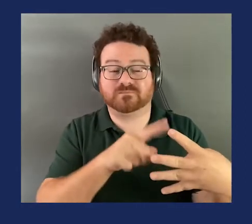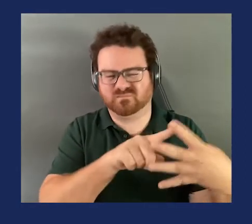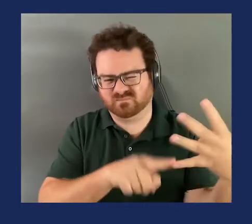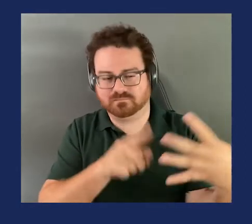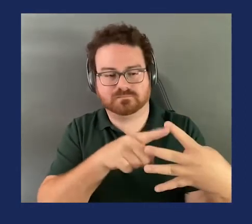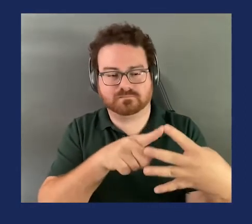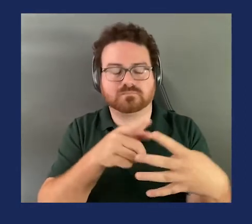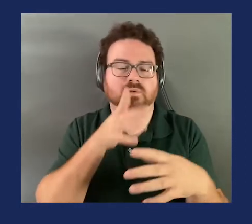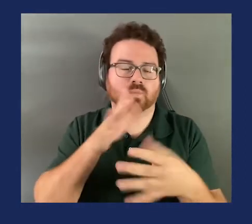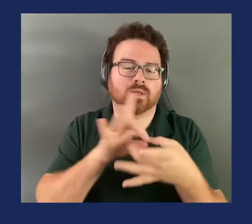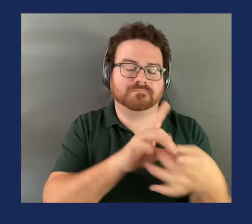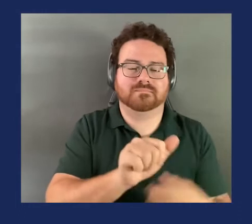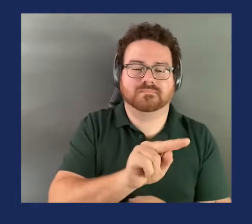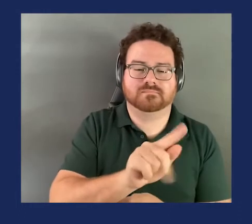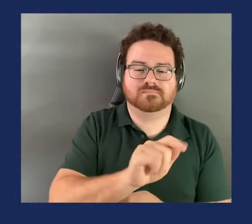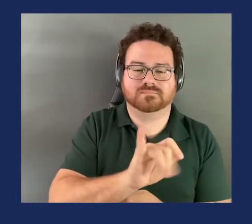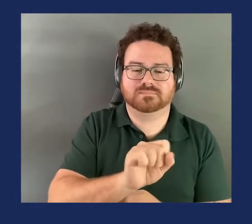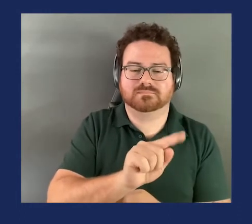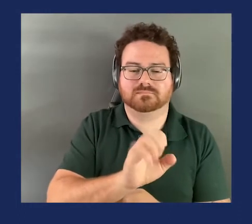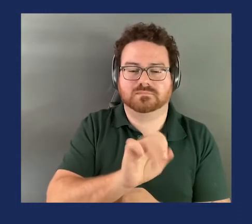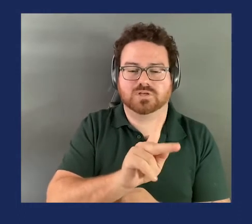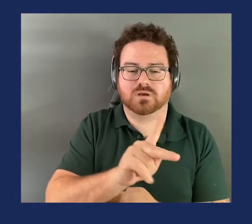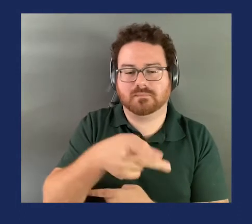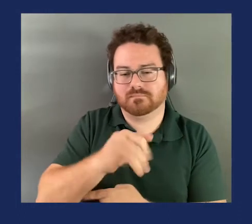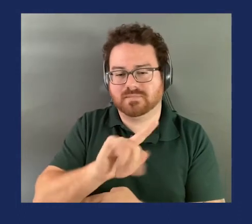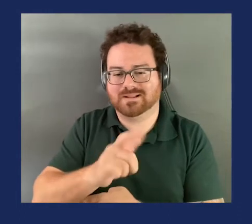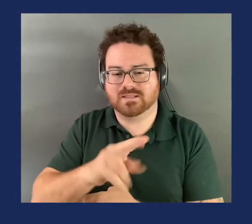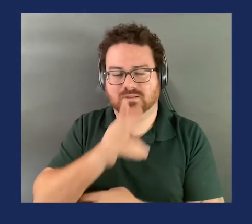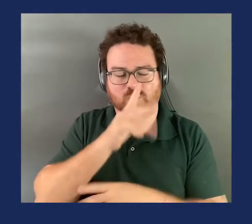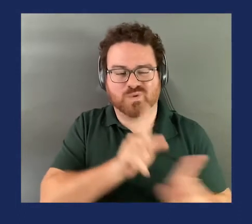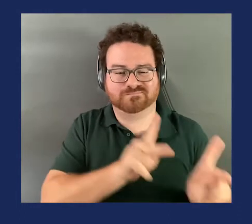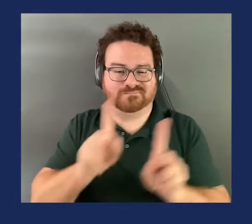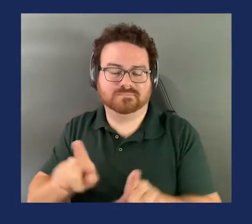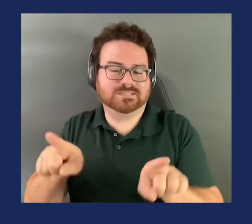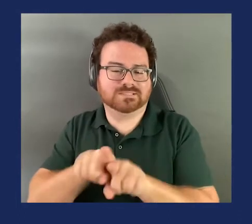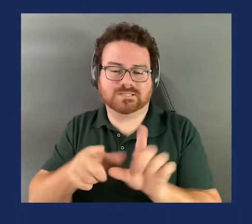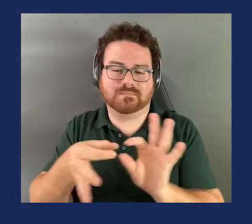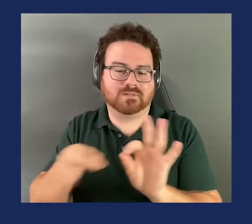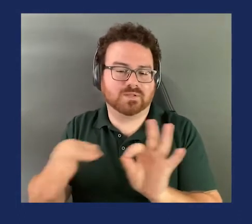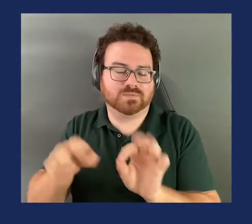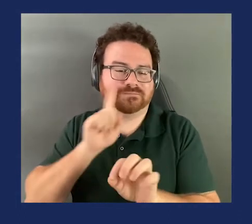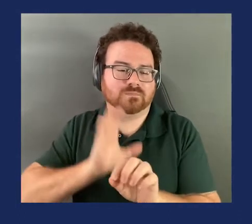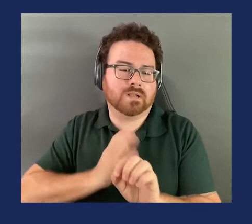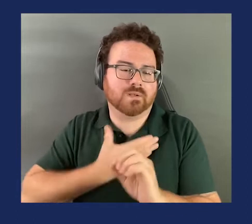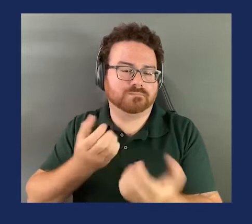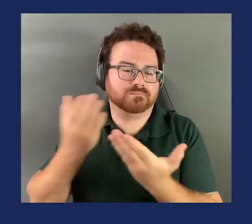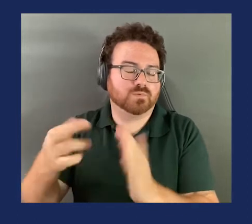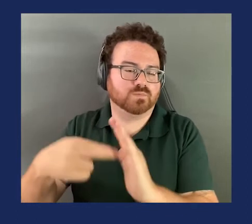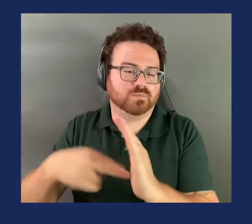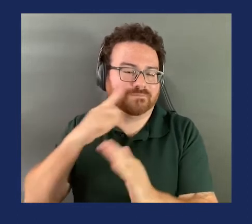with anti-stockpiling, and it would adopt the same anti-stockpiling language that we adopted in our proposed rule on clothing storage units.